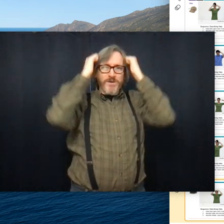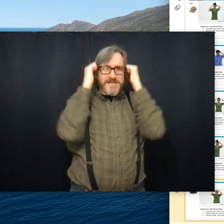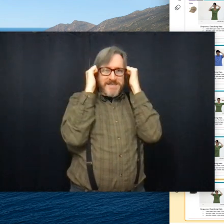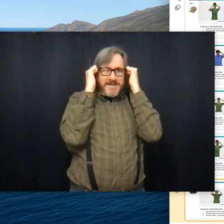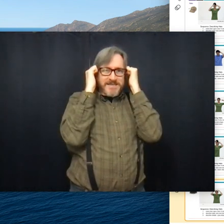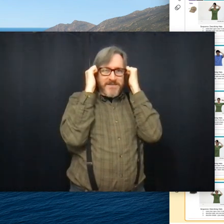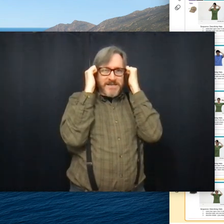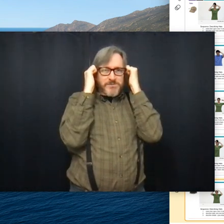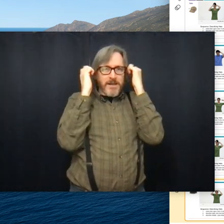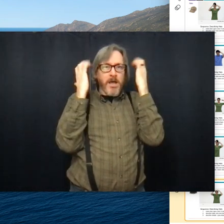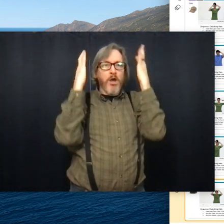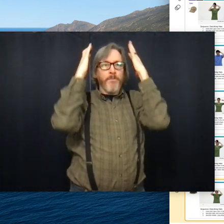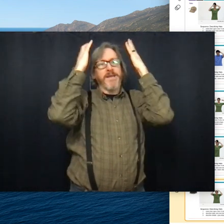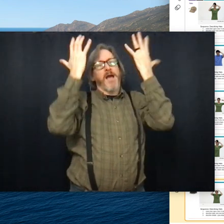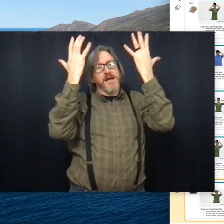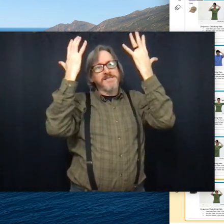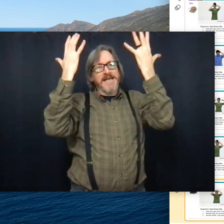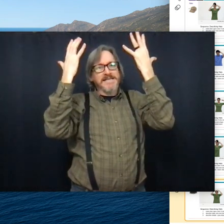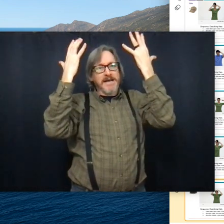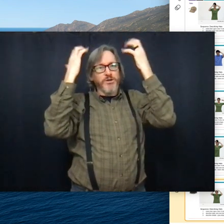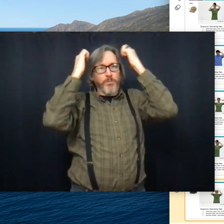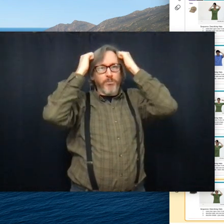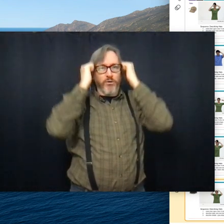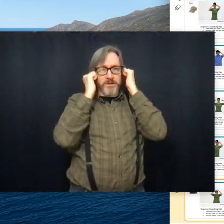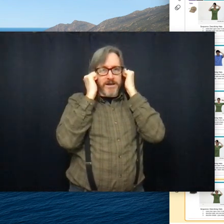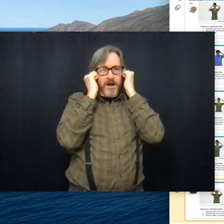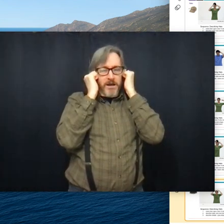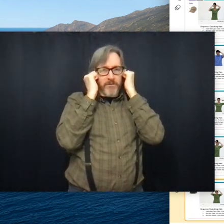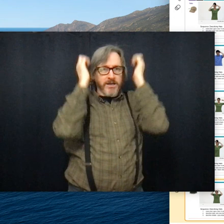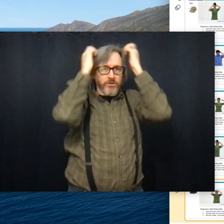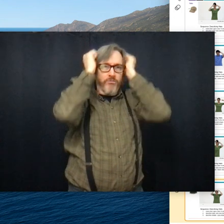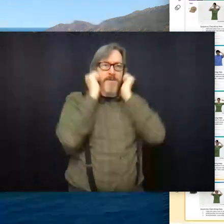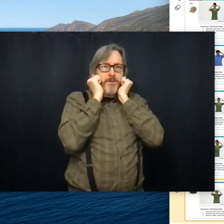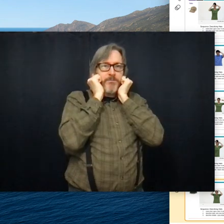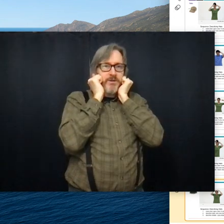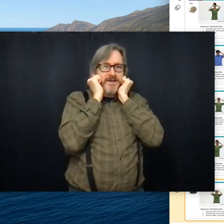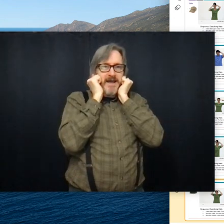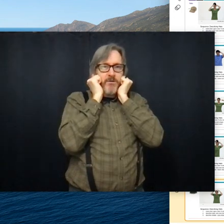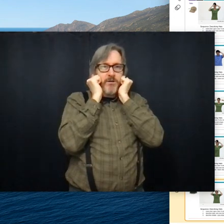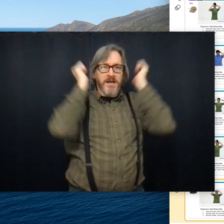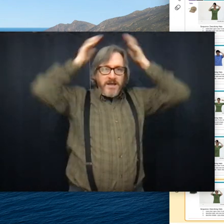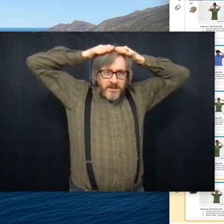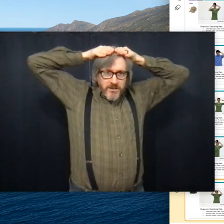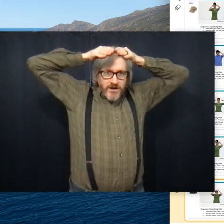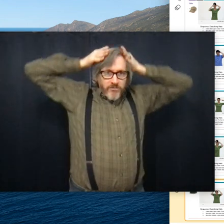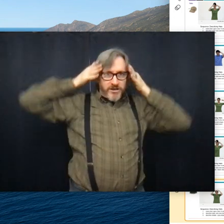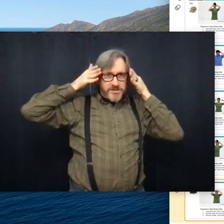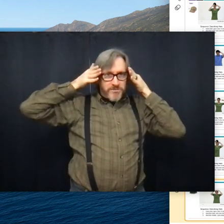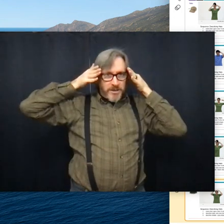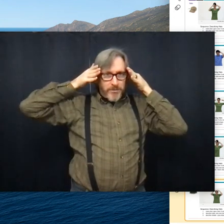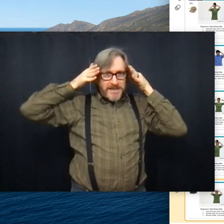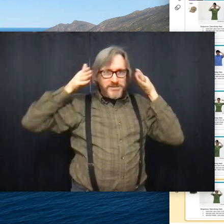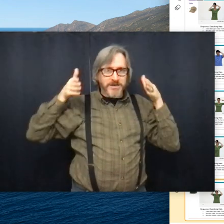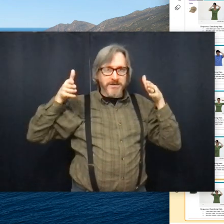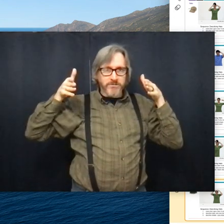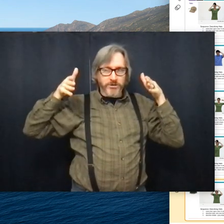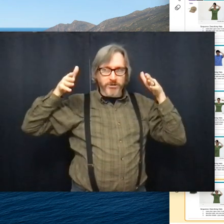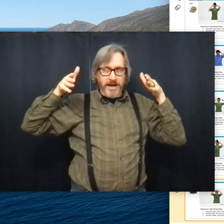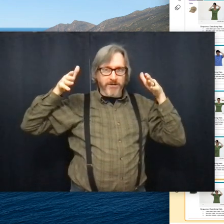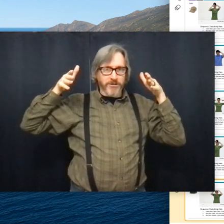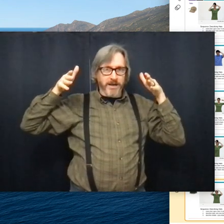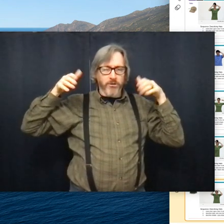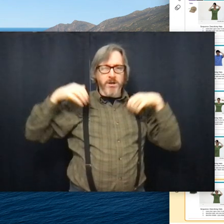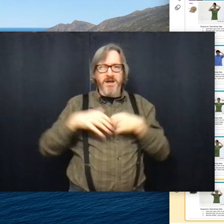I've always seen it done this way because that's how you pull it on, right? You grab it and pull it down. You're not really just like plastering